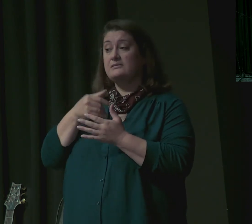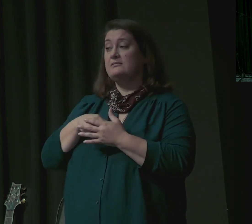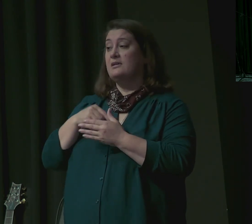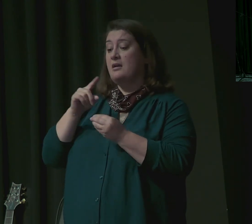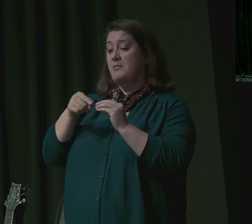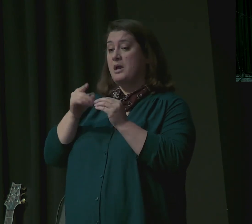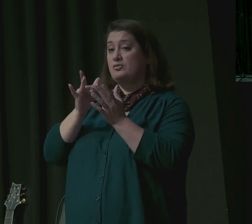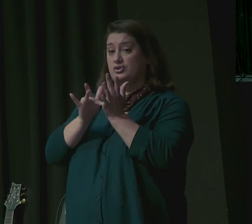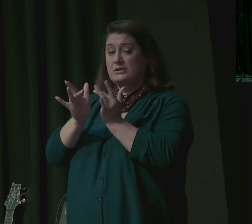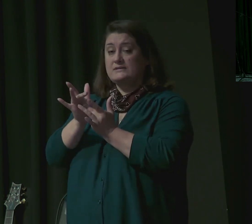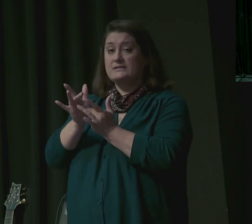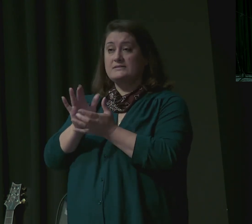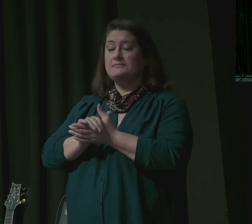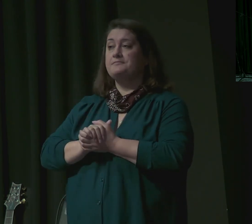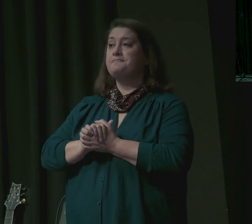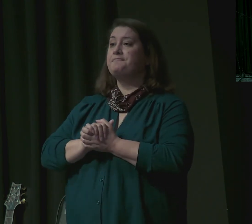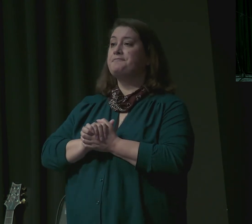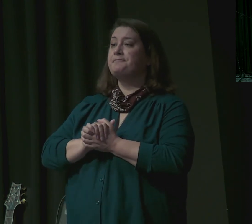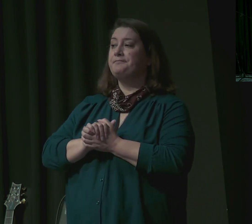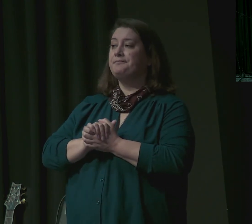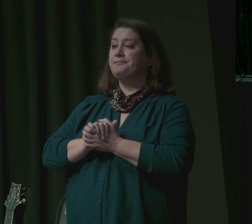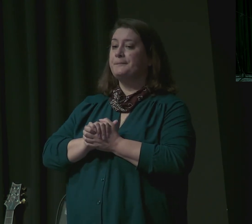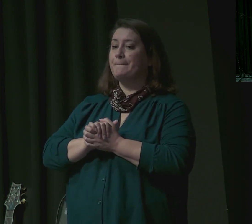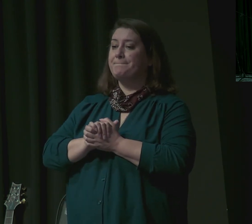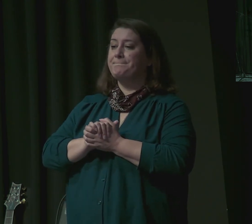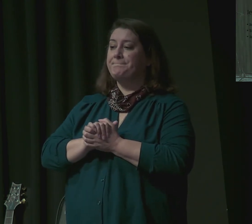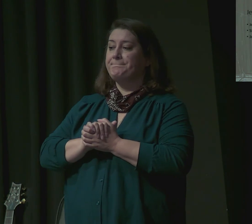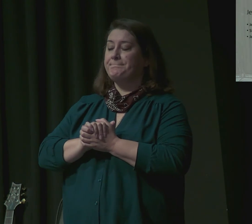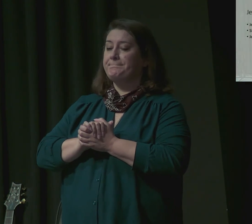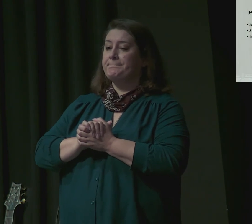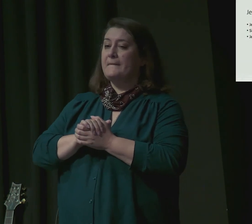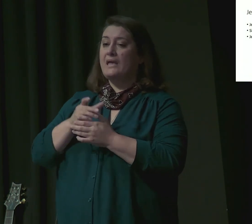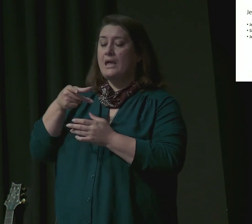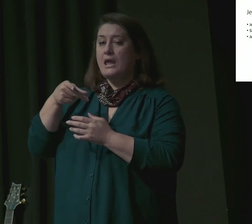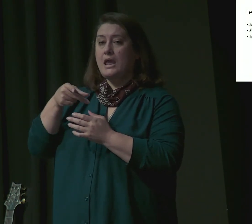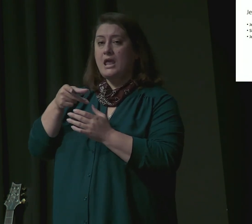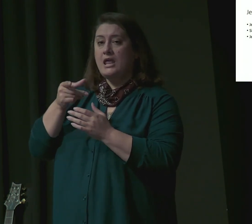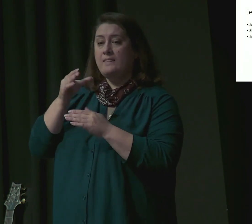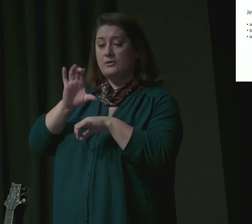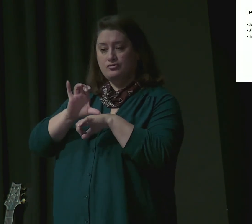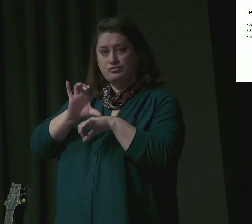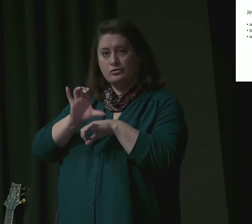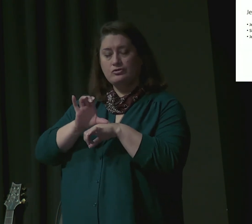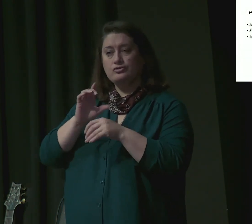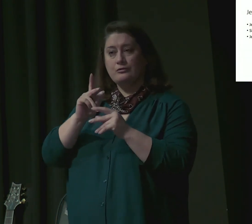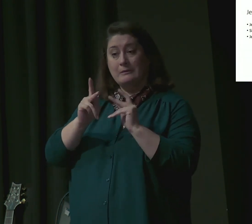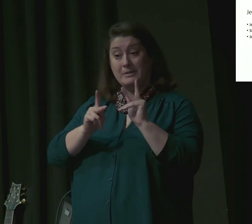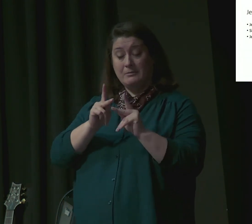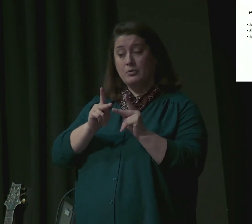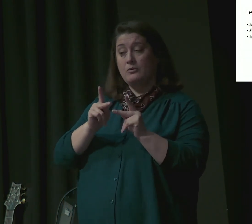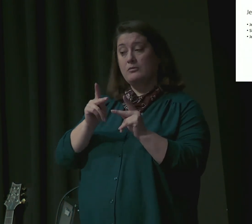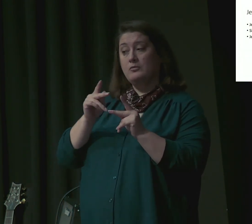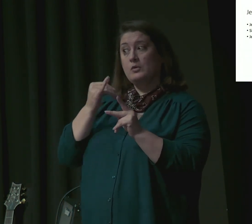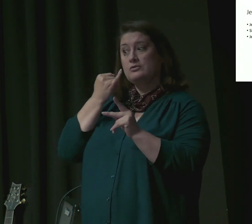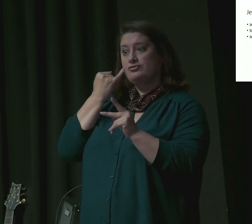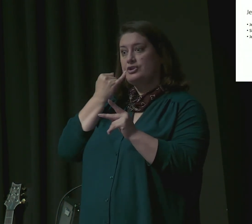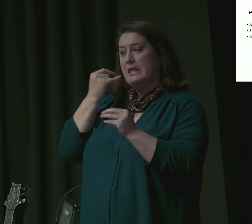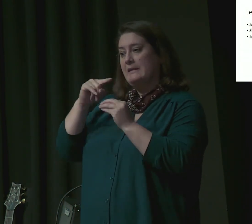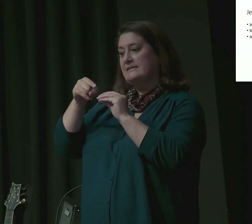But jealousy was also an issue in the church of Paul's day. Consider Romans 13 verses 13 and 14.